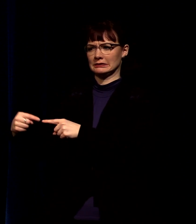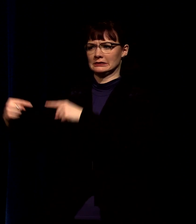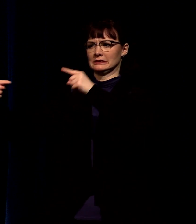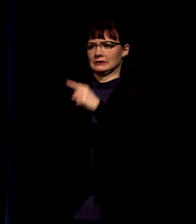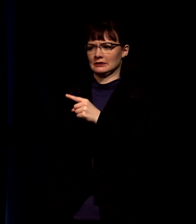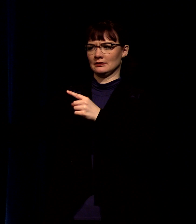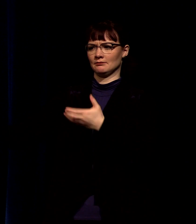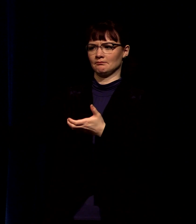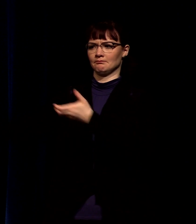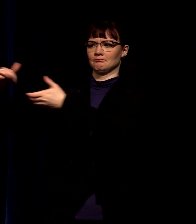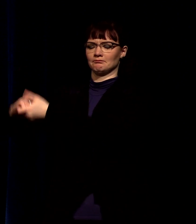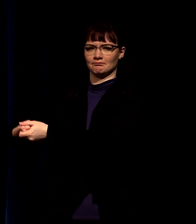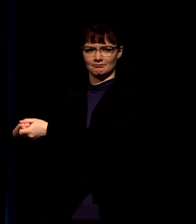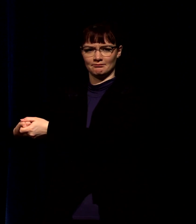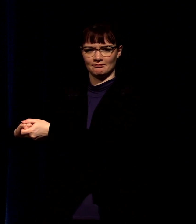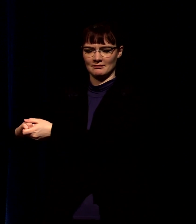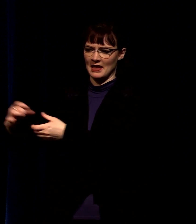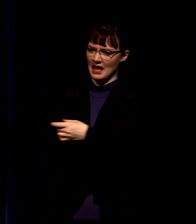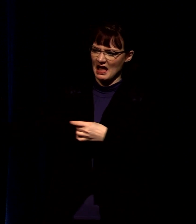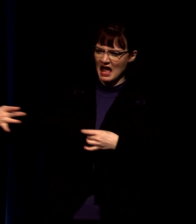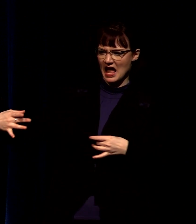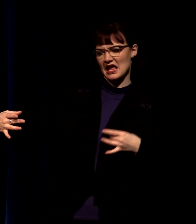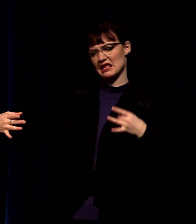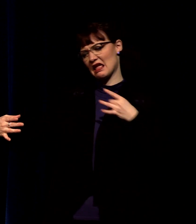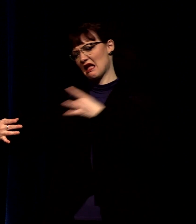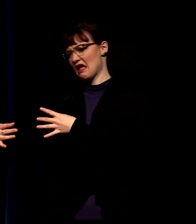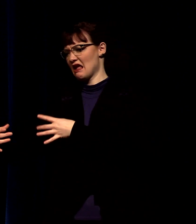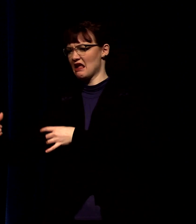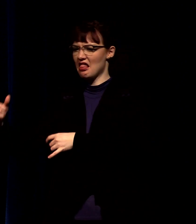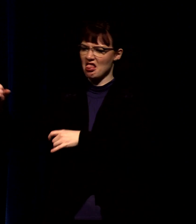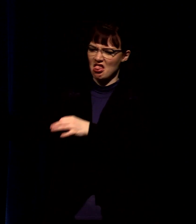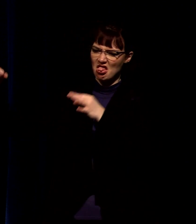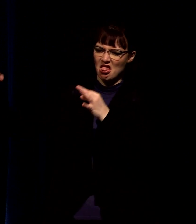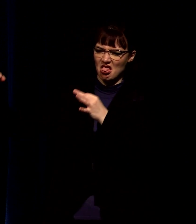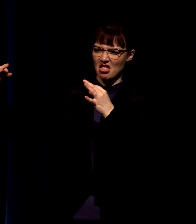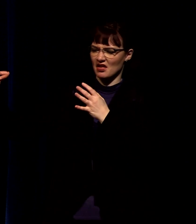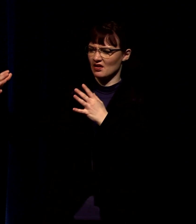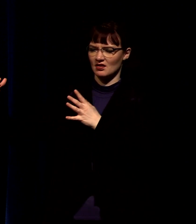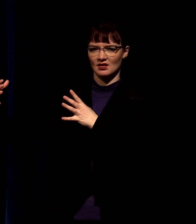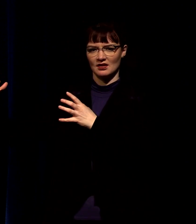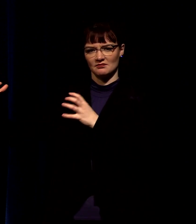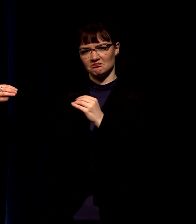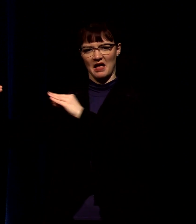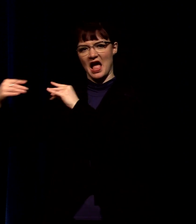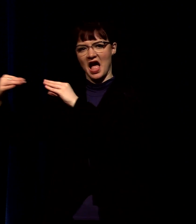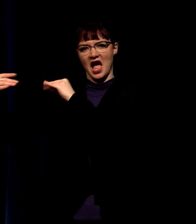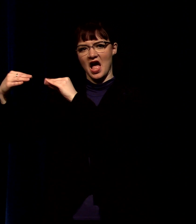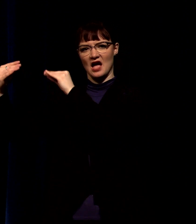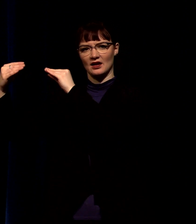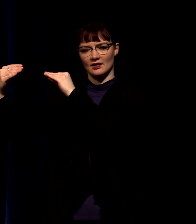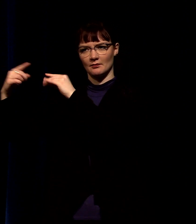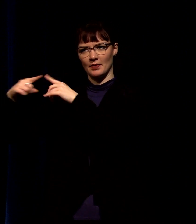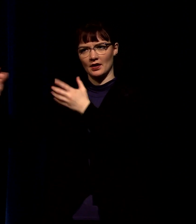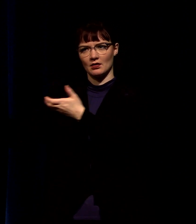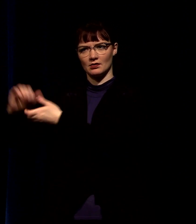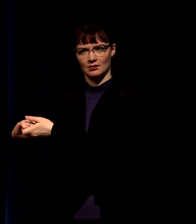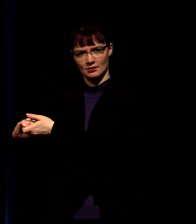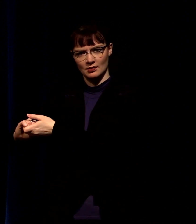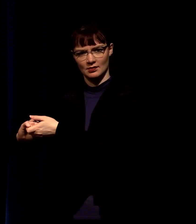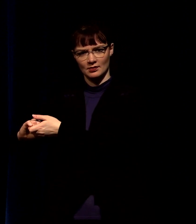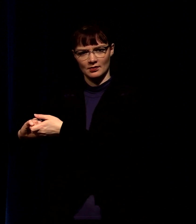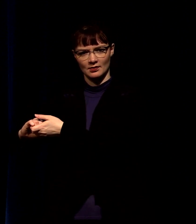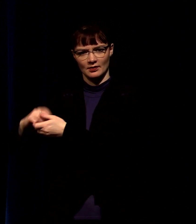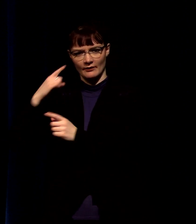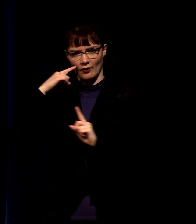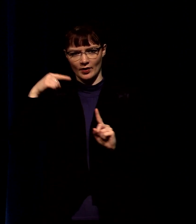together that have villainized each other and can't stand each other and while they unite for a common bad there is